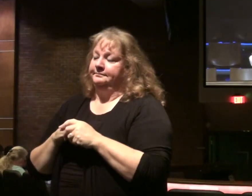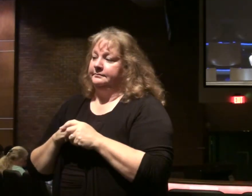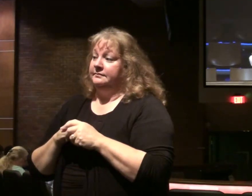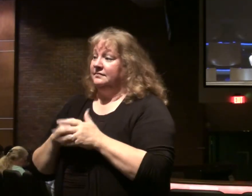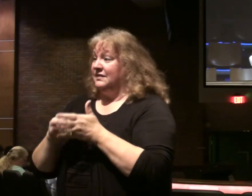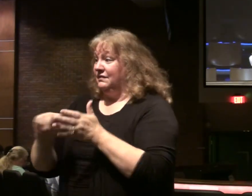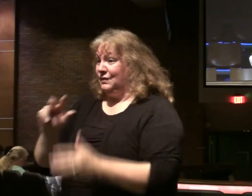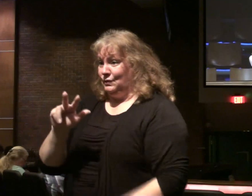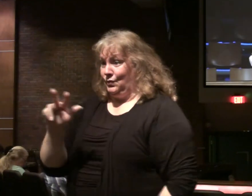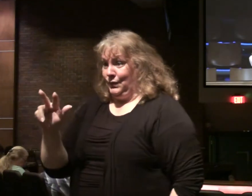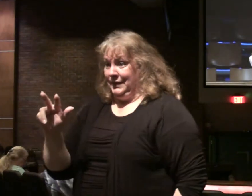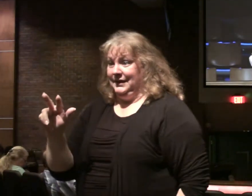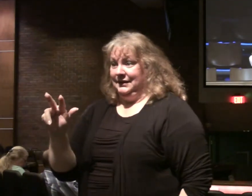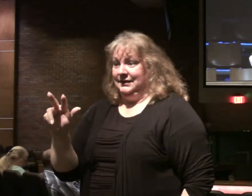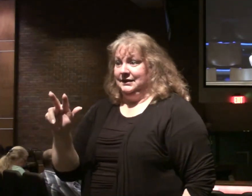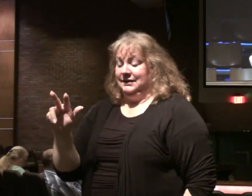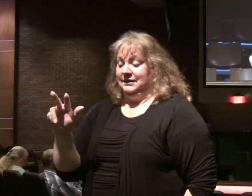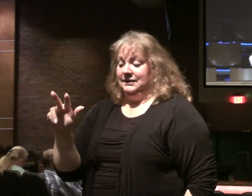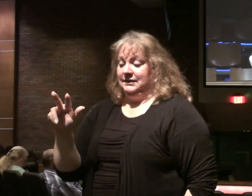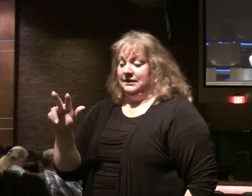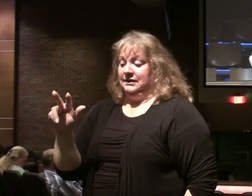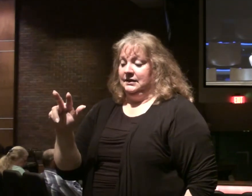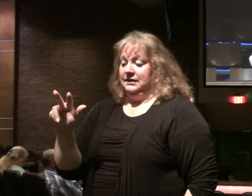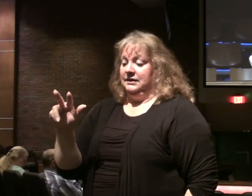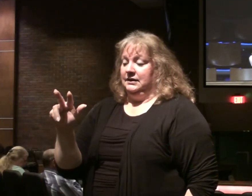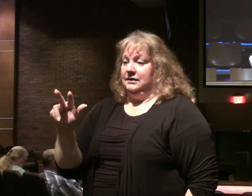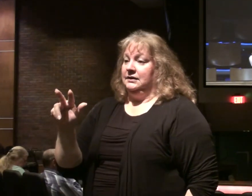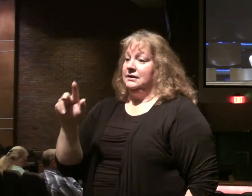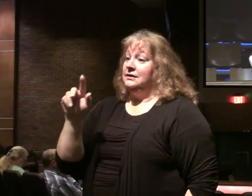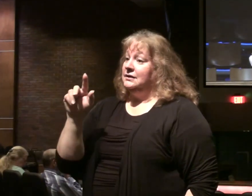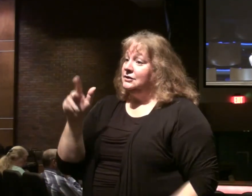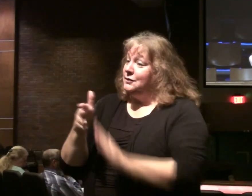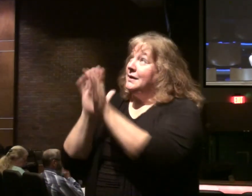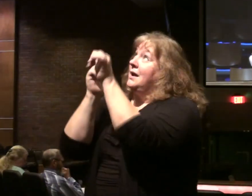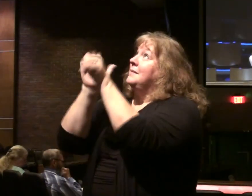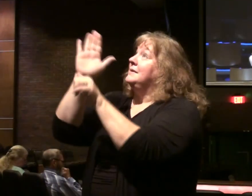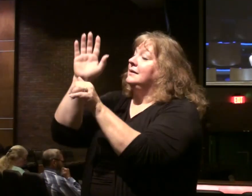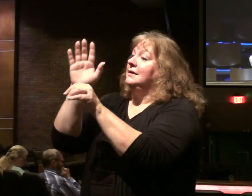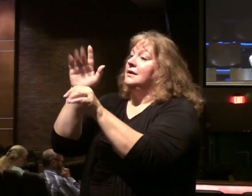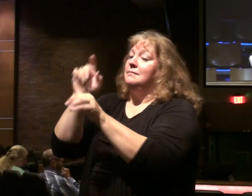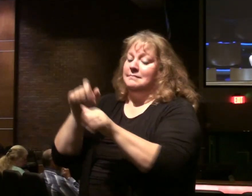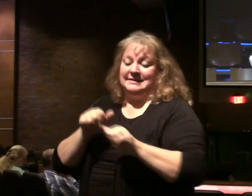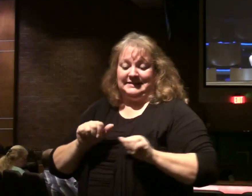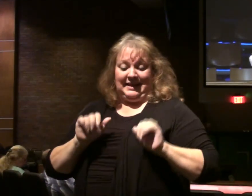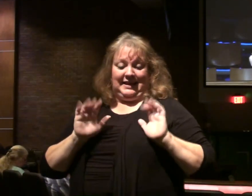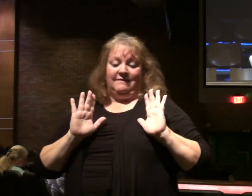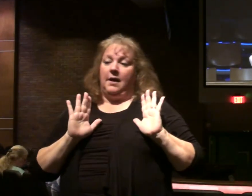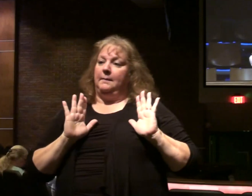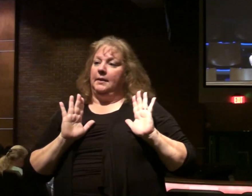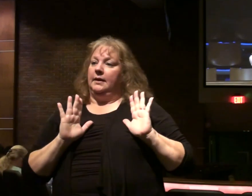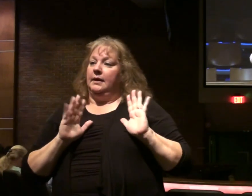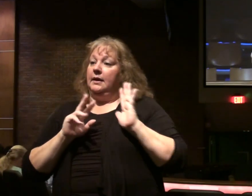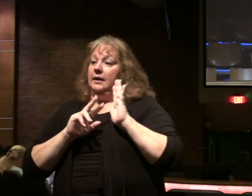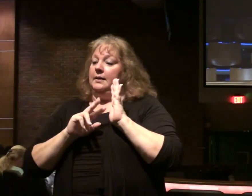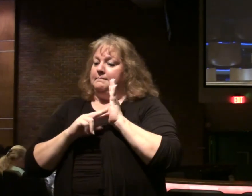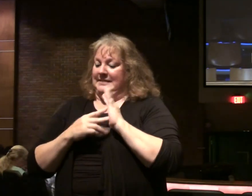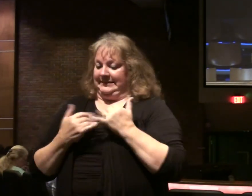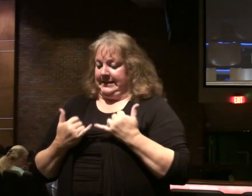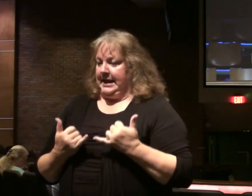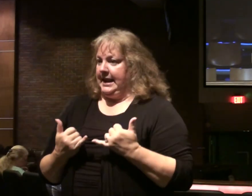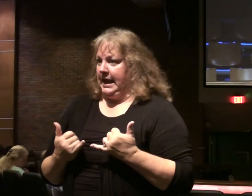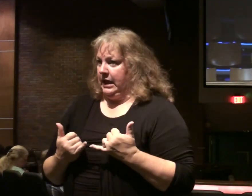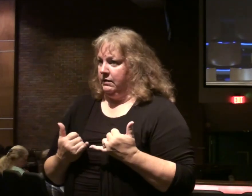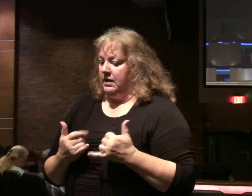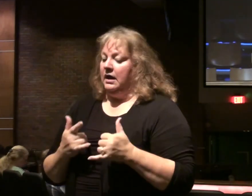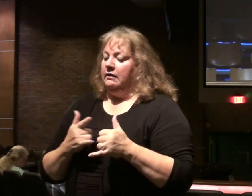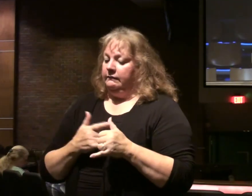In verse 33, it says, so that none who can be my disciples, who does not give up, give up again as in the present tense here. There is